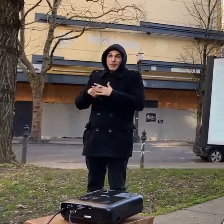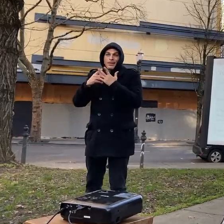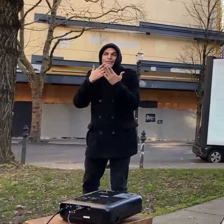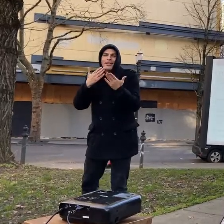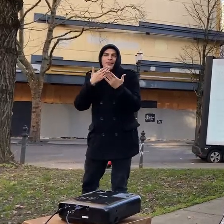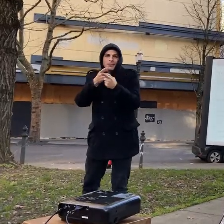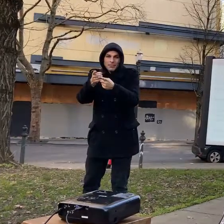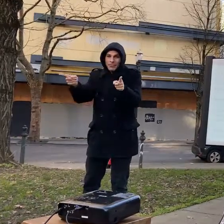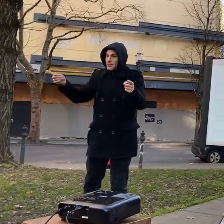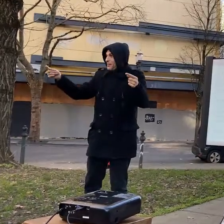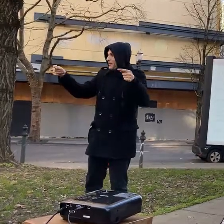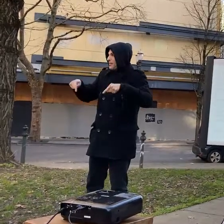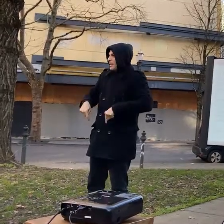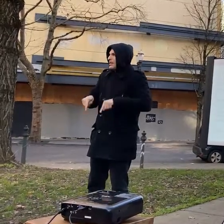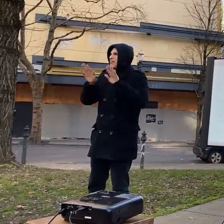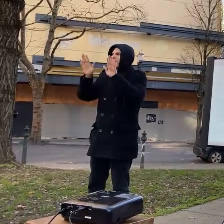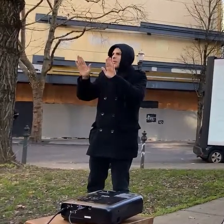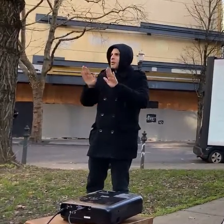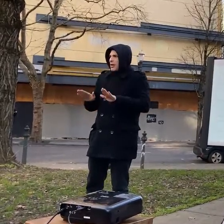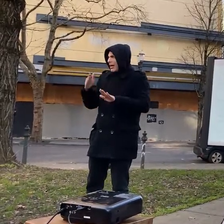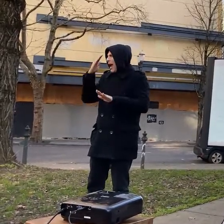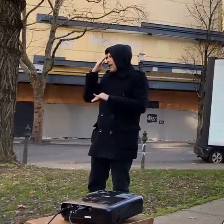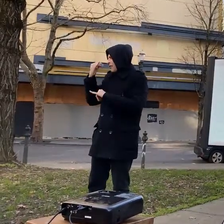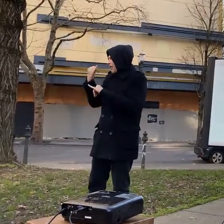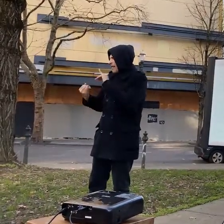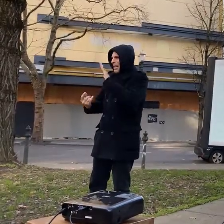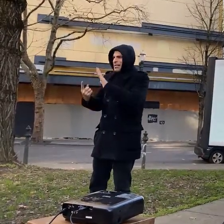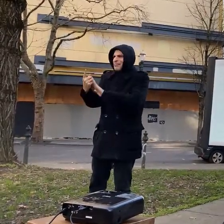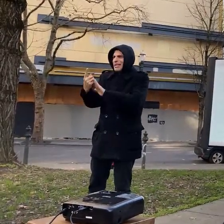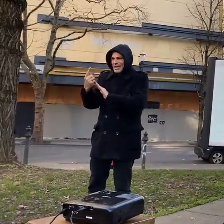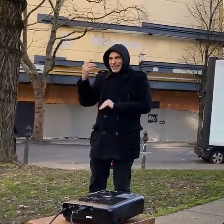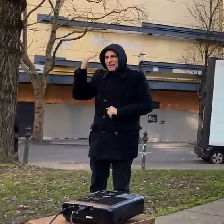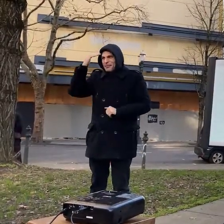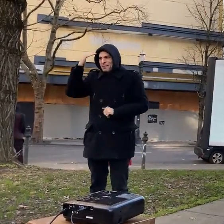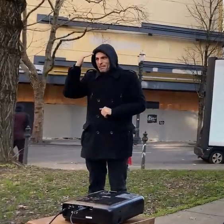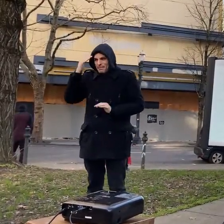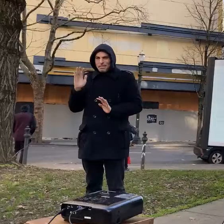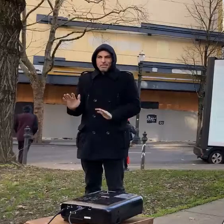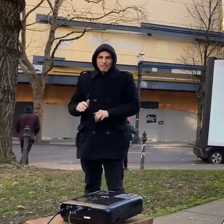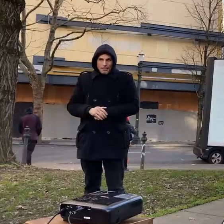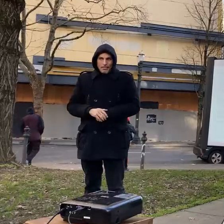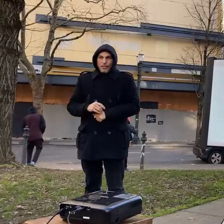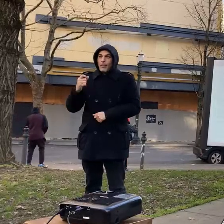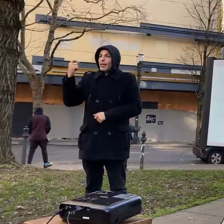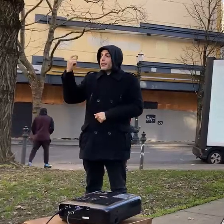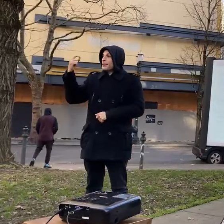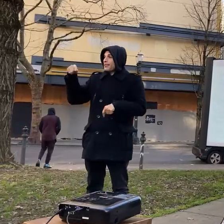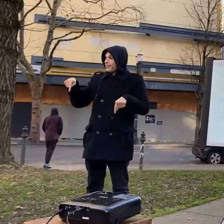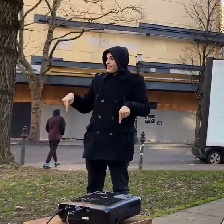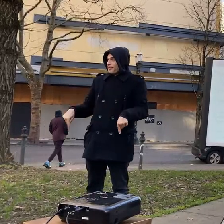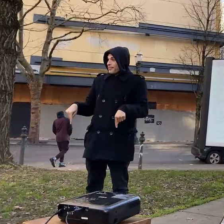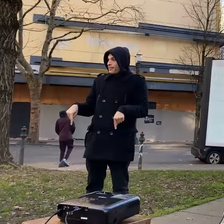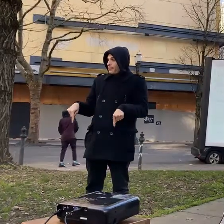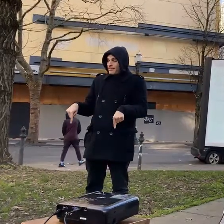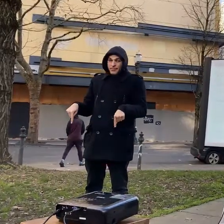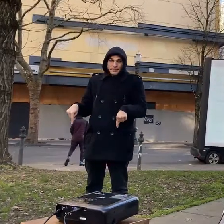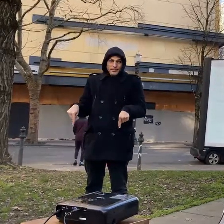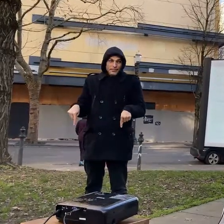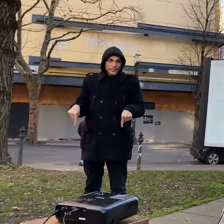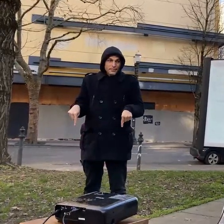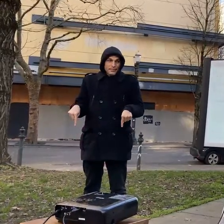has led me to find some documents that make me really concerned for people in portland and around the country